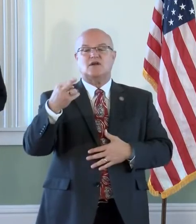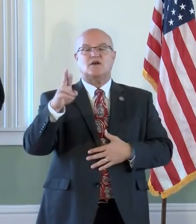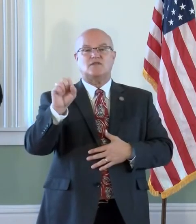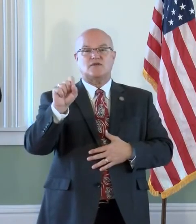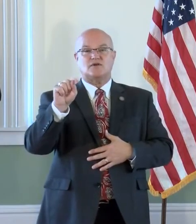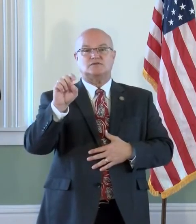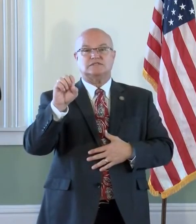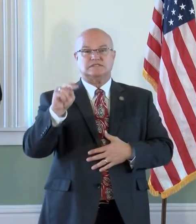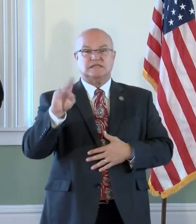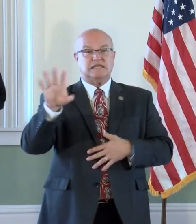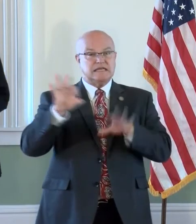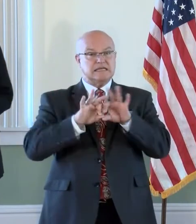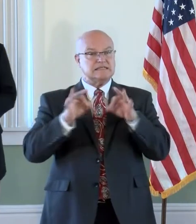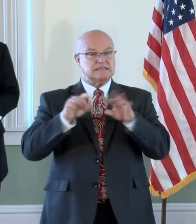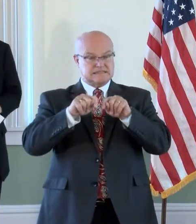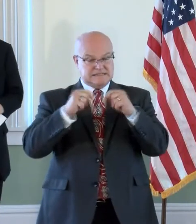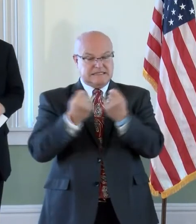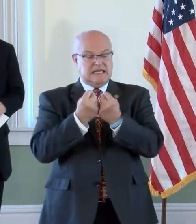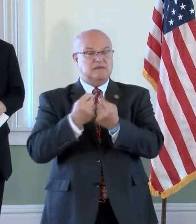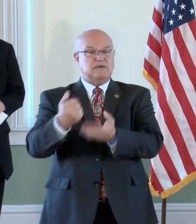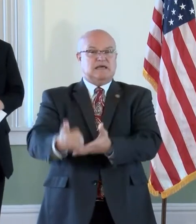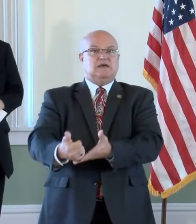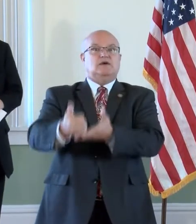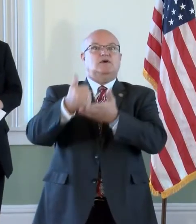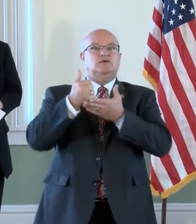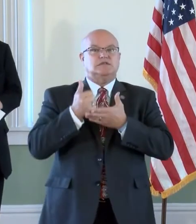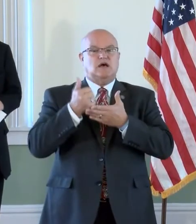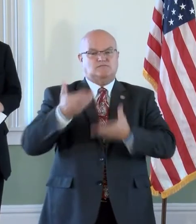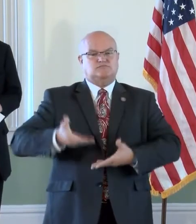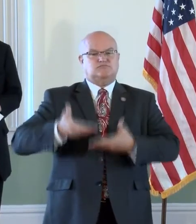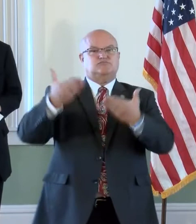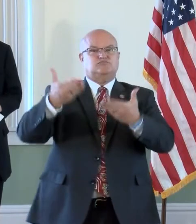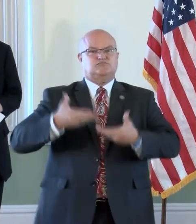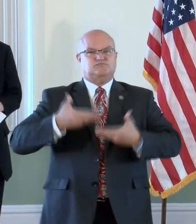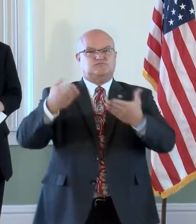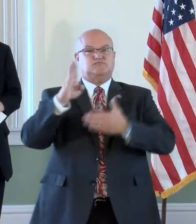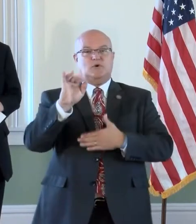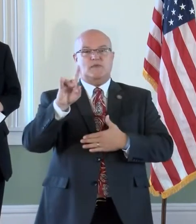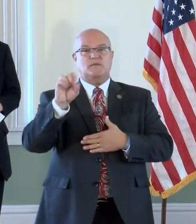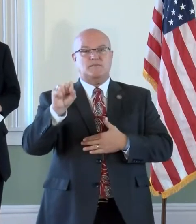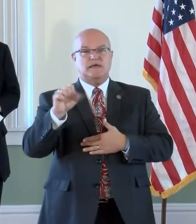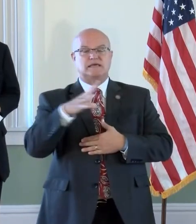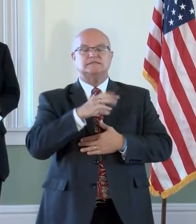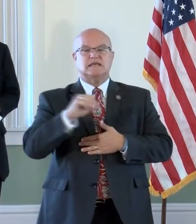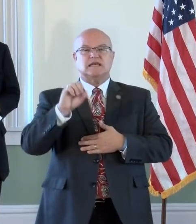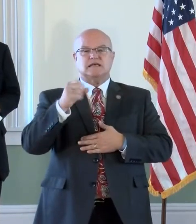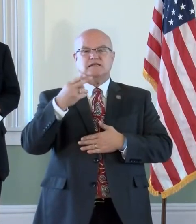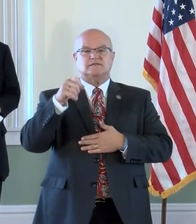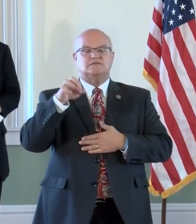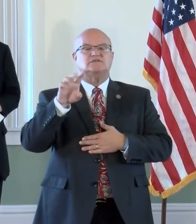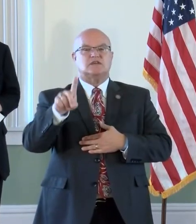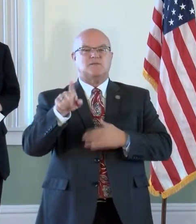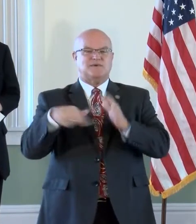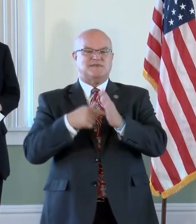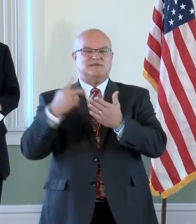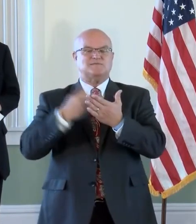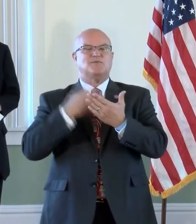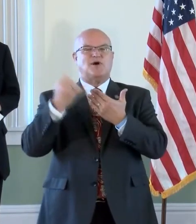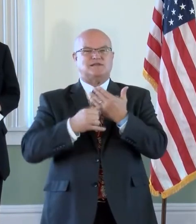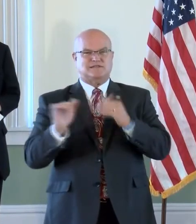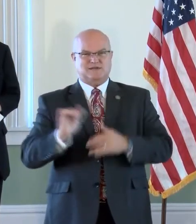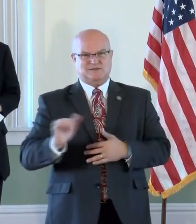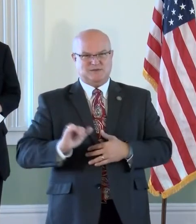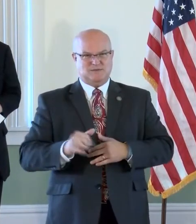his team, who have helped with the bid proposals and shepherd this project as well. And now to